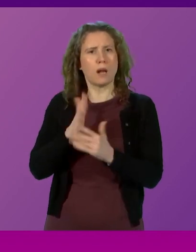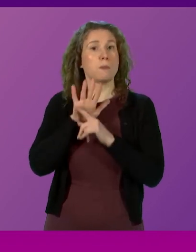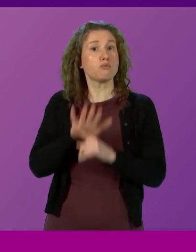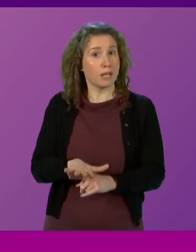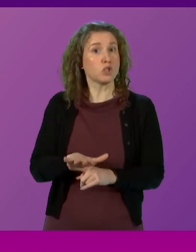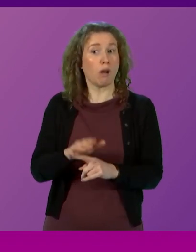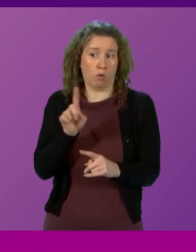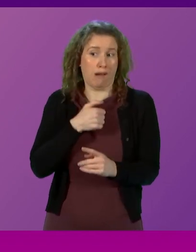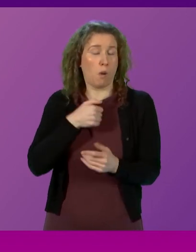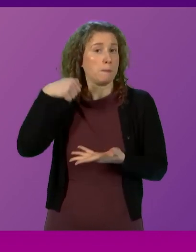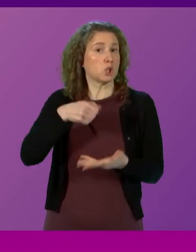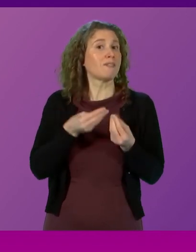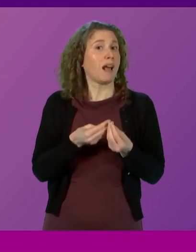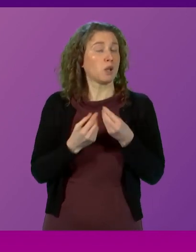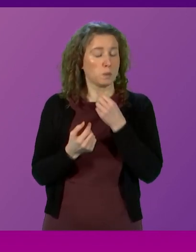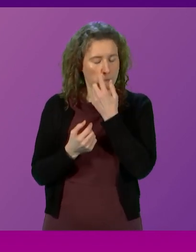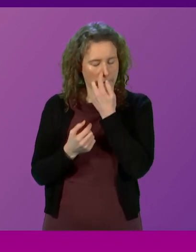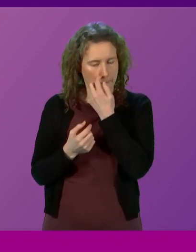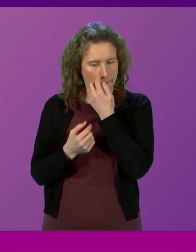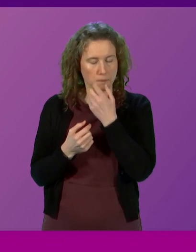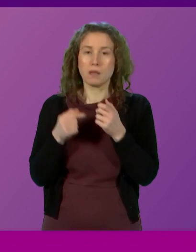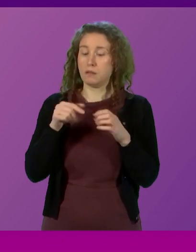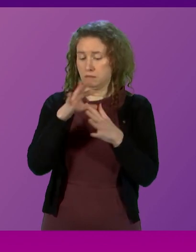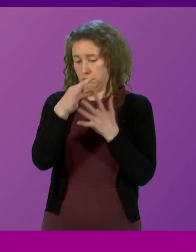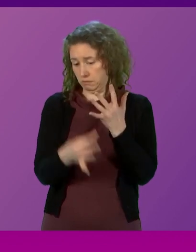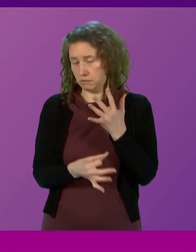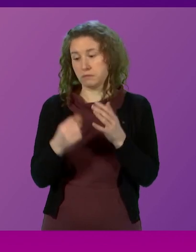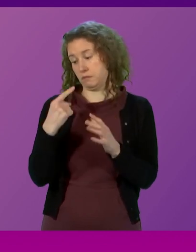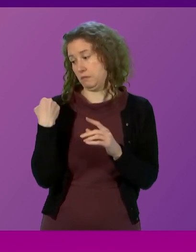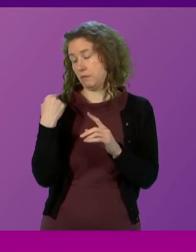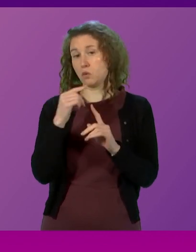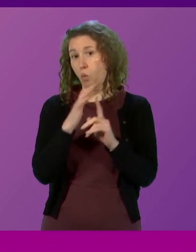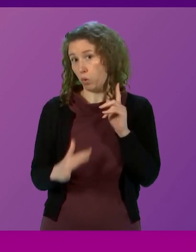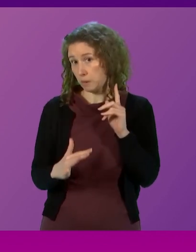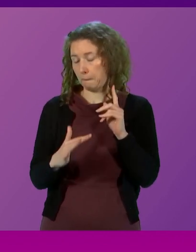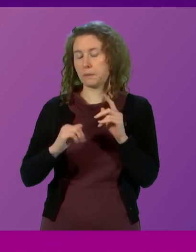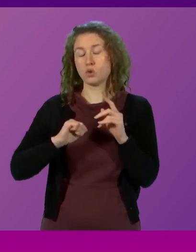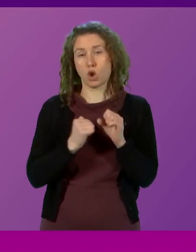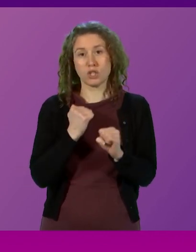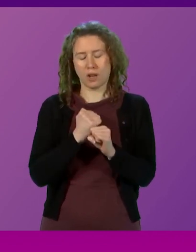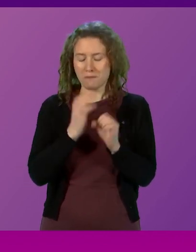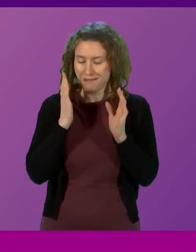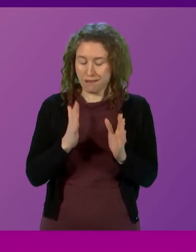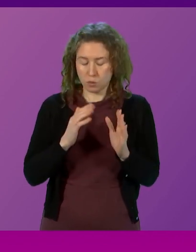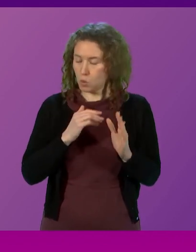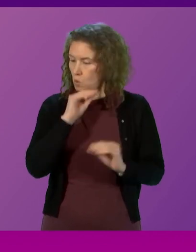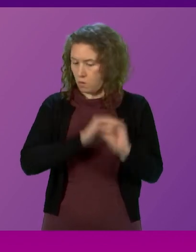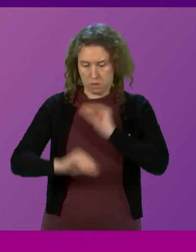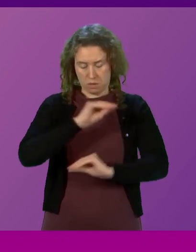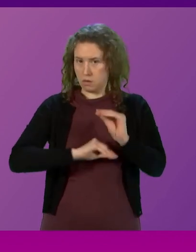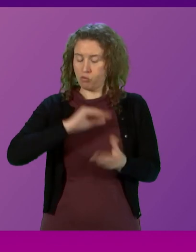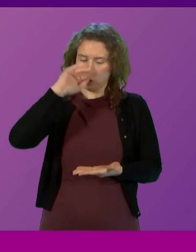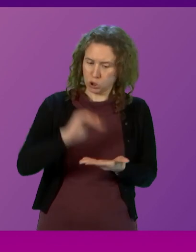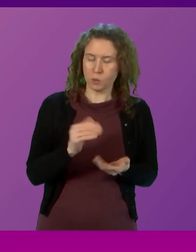value of our budget. As a result of these factors, in the autumn the Scottish Government had to make unprecedented reductions to our